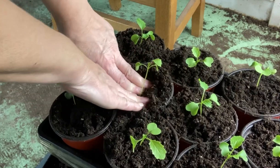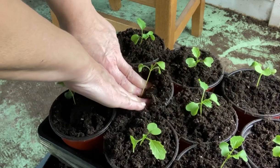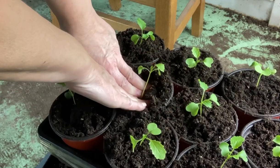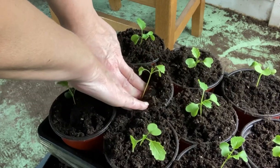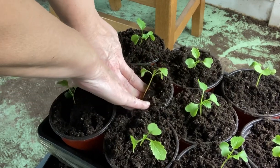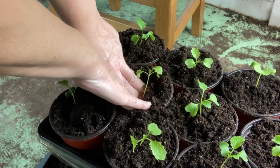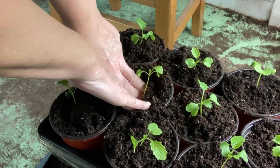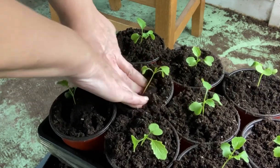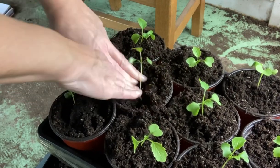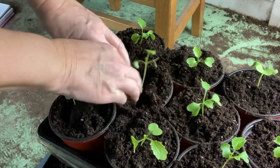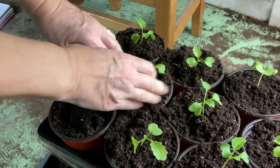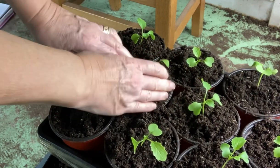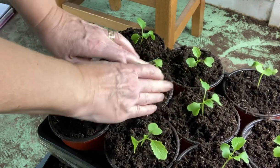slowly increase their time.